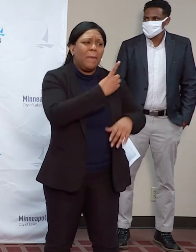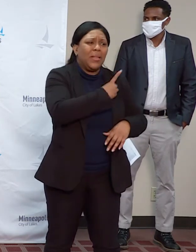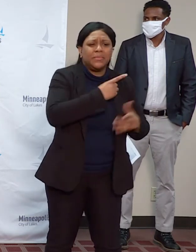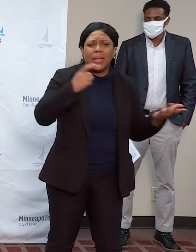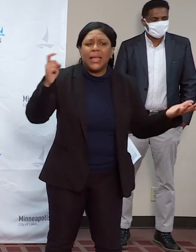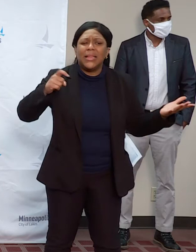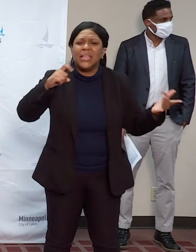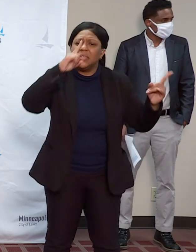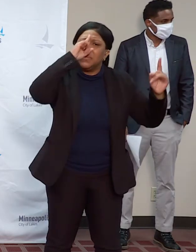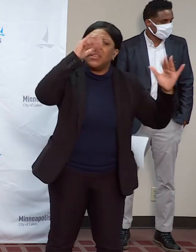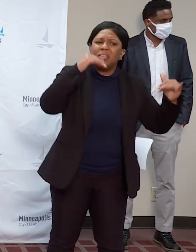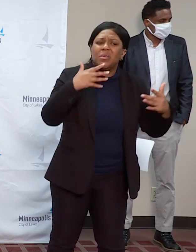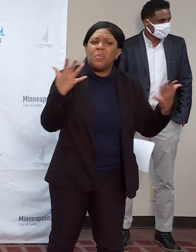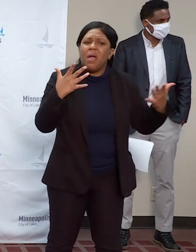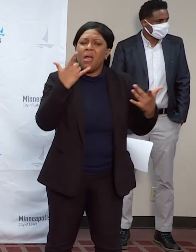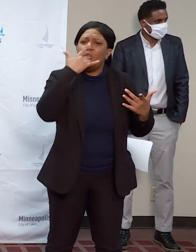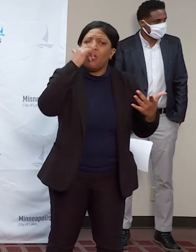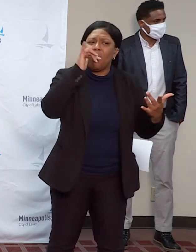prepared in every single sense. Chief.